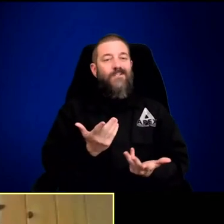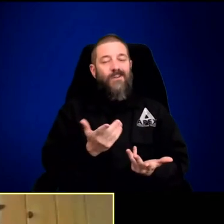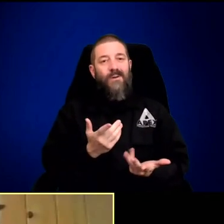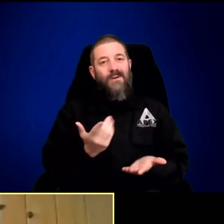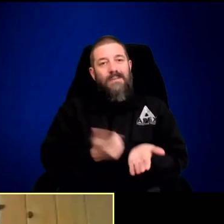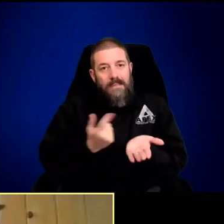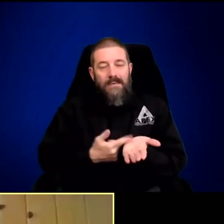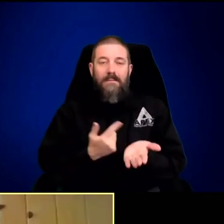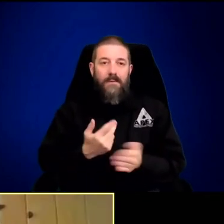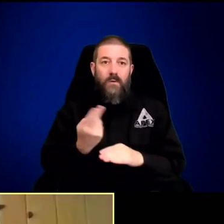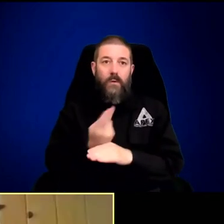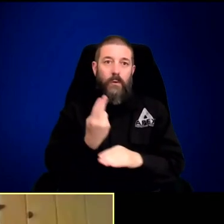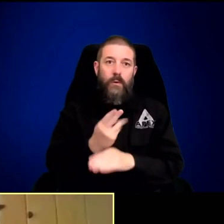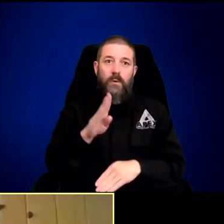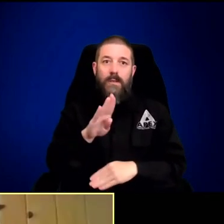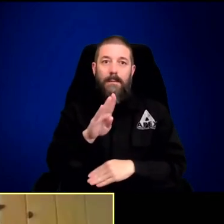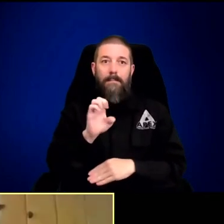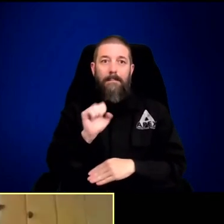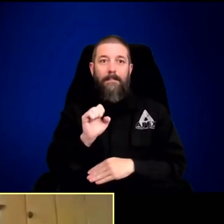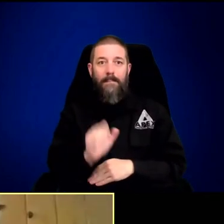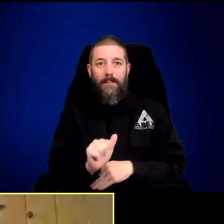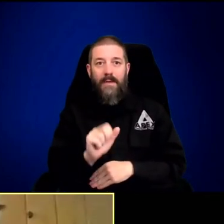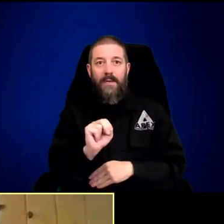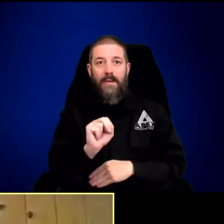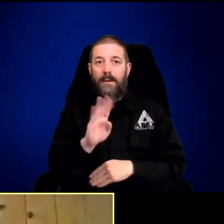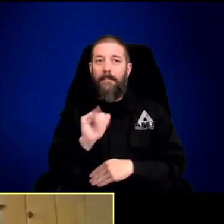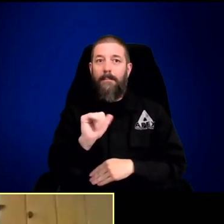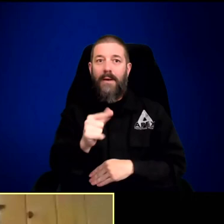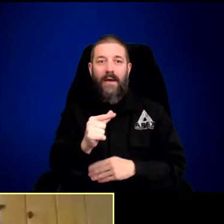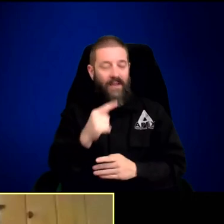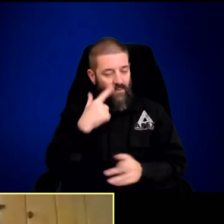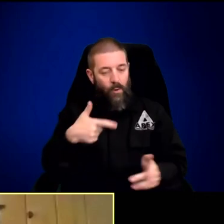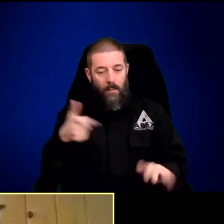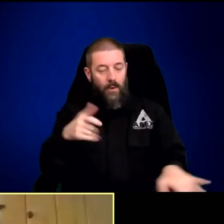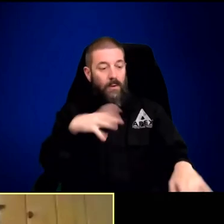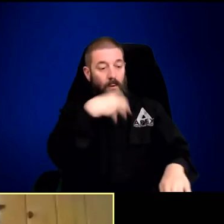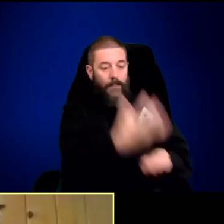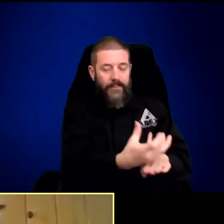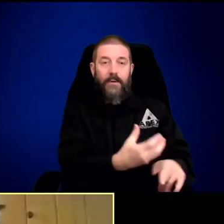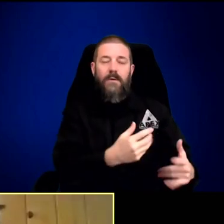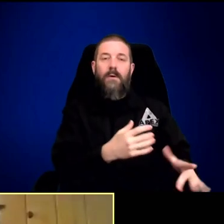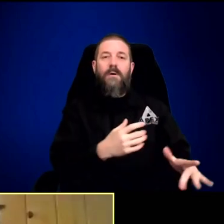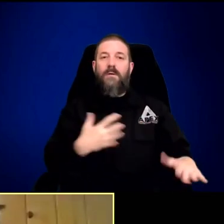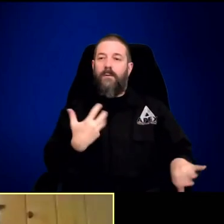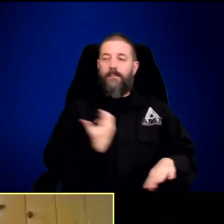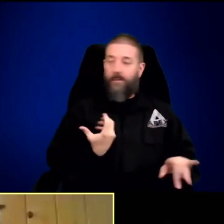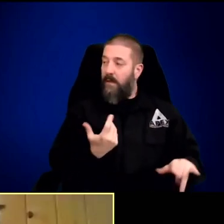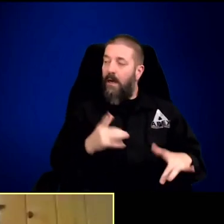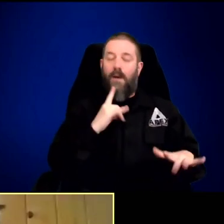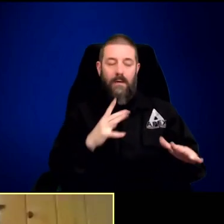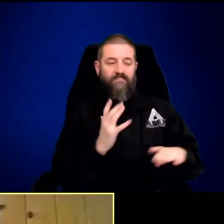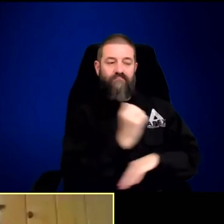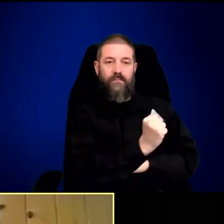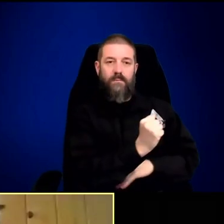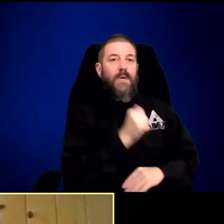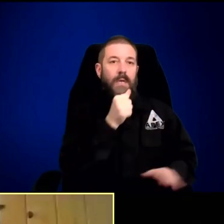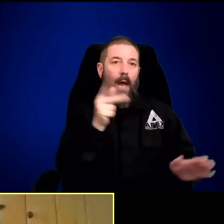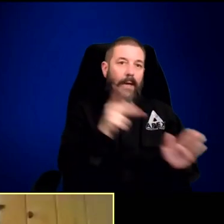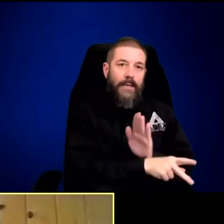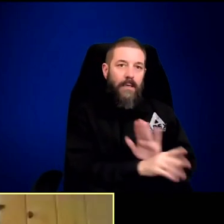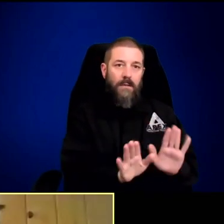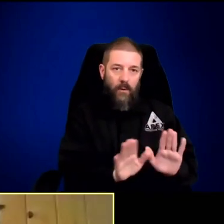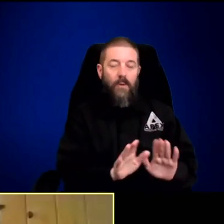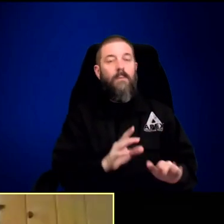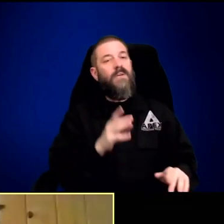noise, they would fire it between the people and the wolf, it would go off, that really frightens the people. They